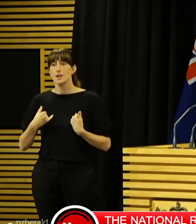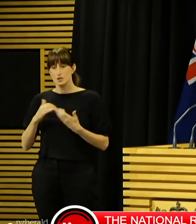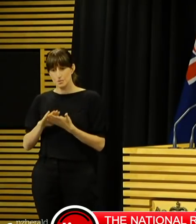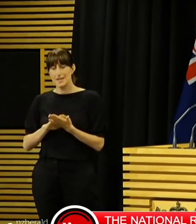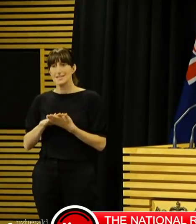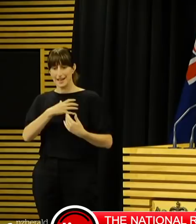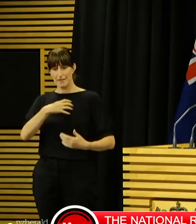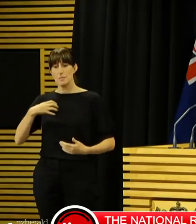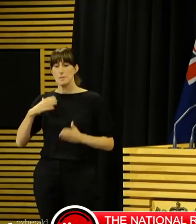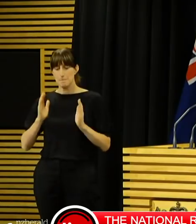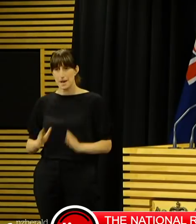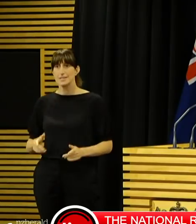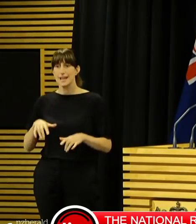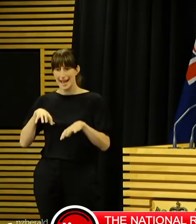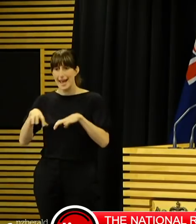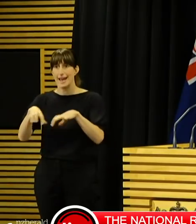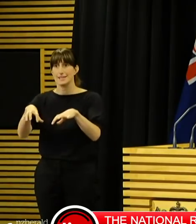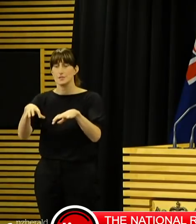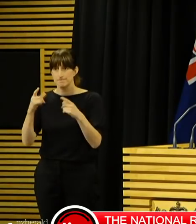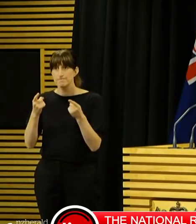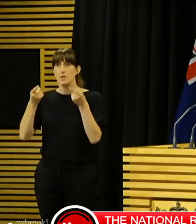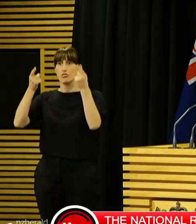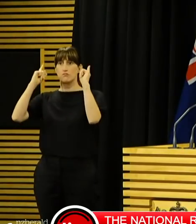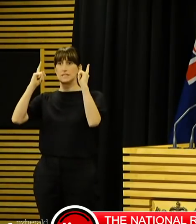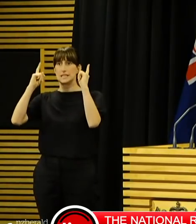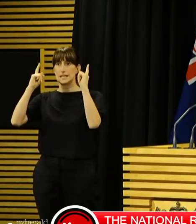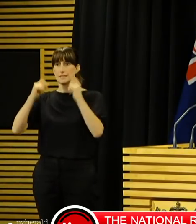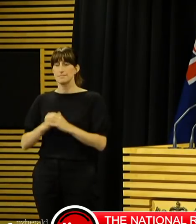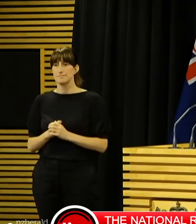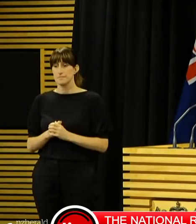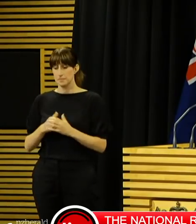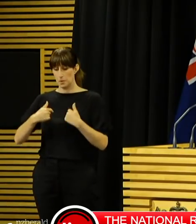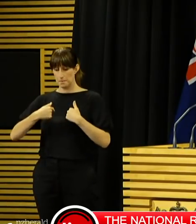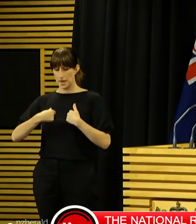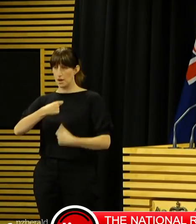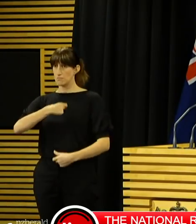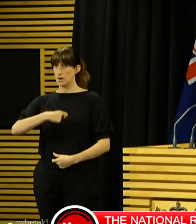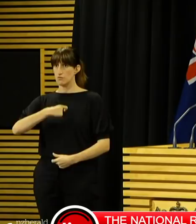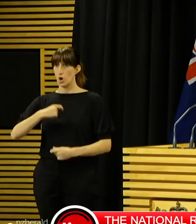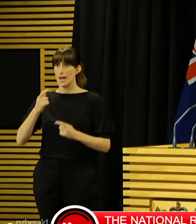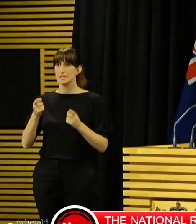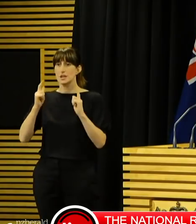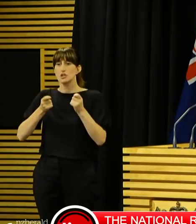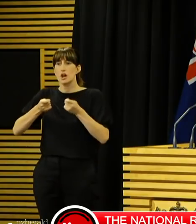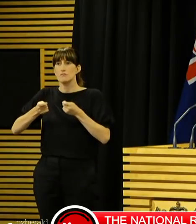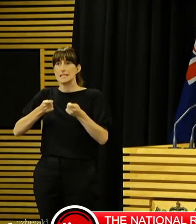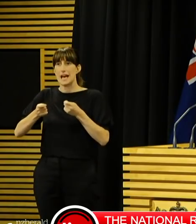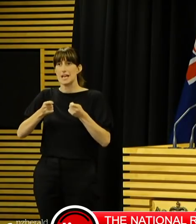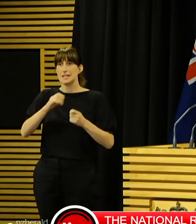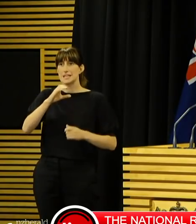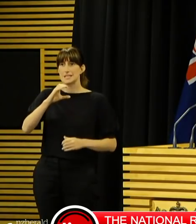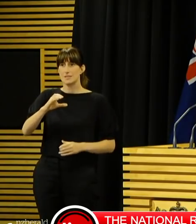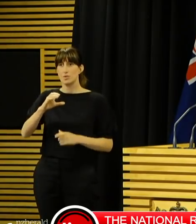of COVID-19 and reduce its impact. This allows me and my statutory role as the Director of Civil Defence Emergency